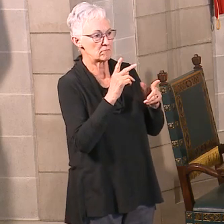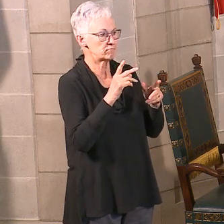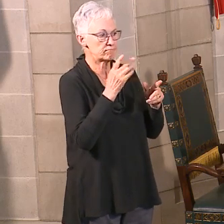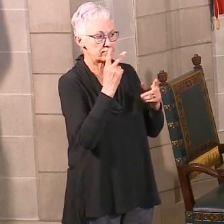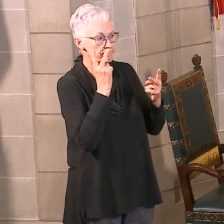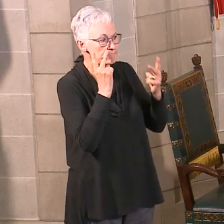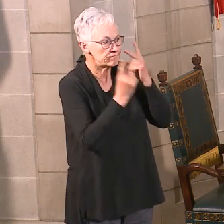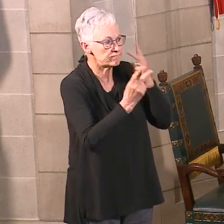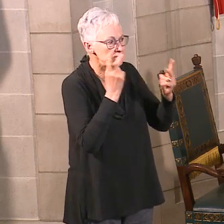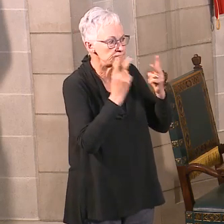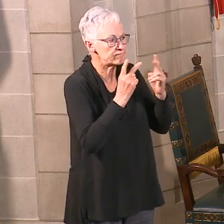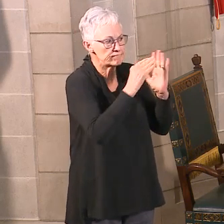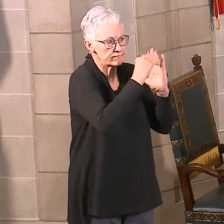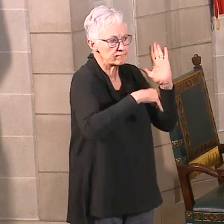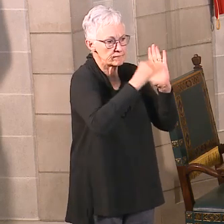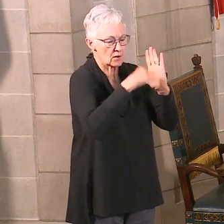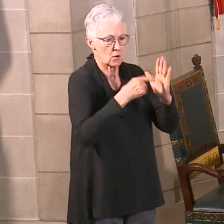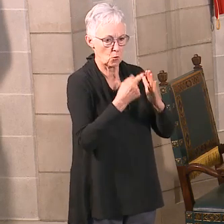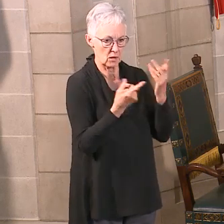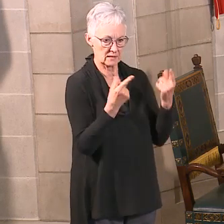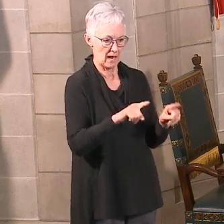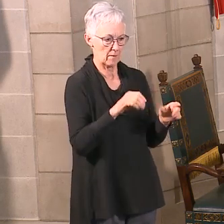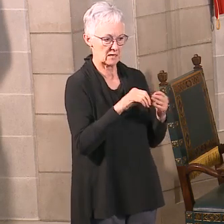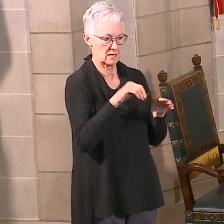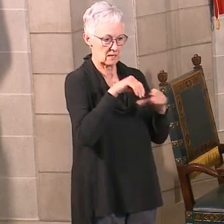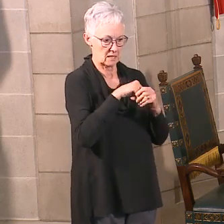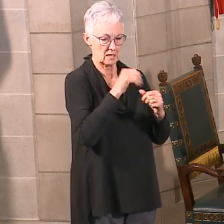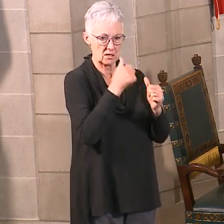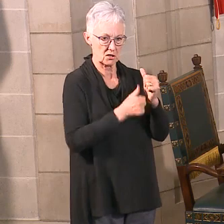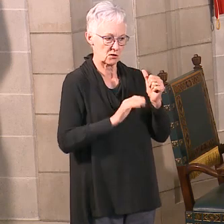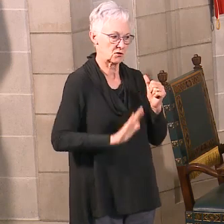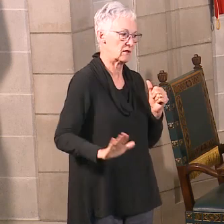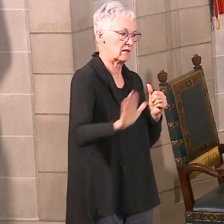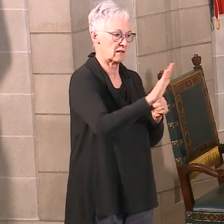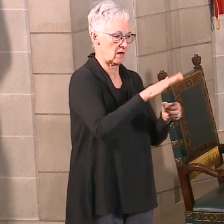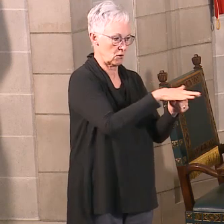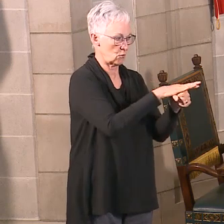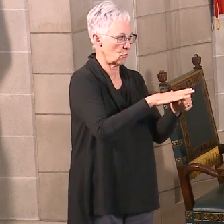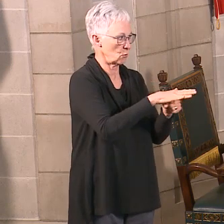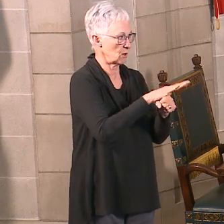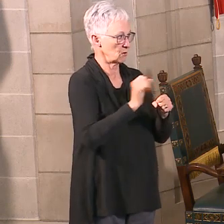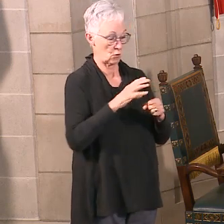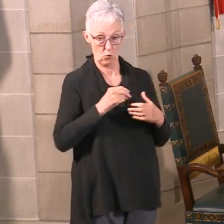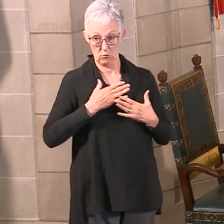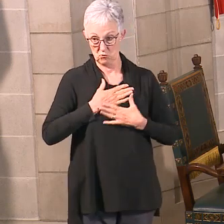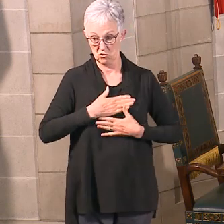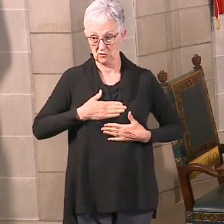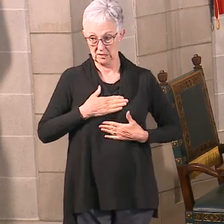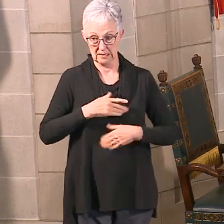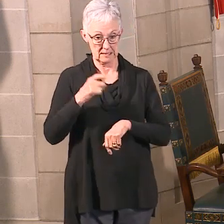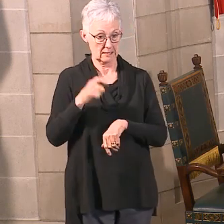help and support for those providers as well. So, again, I appreciate the opportunity to talk about the innovations and the